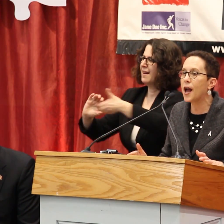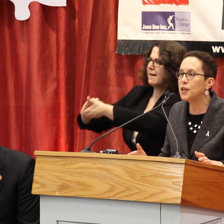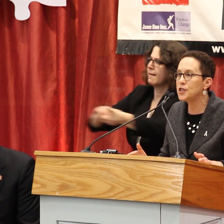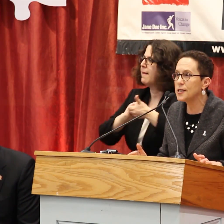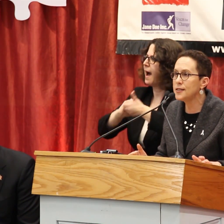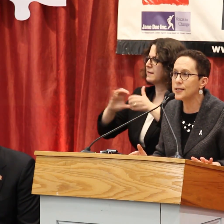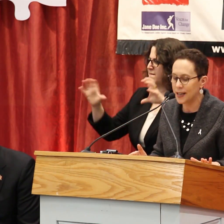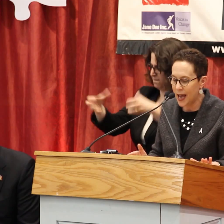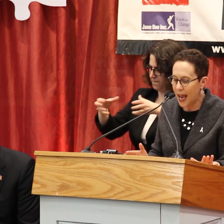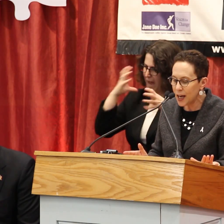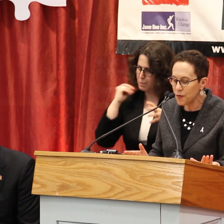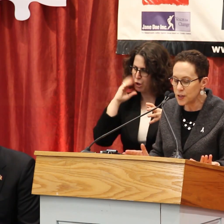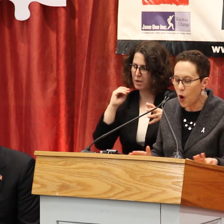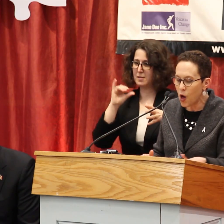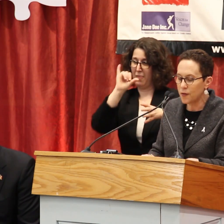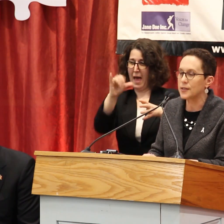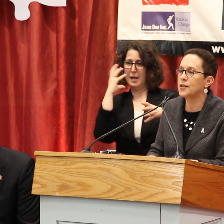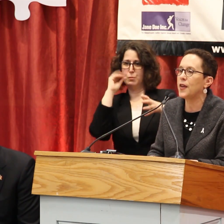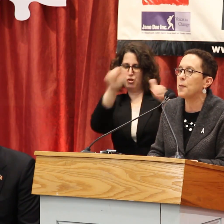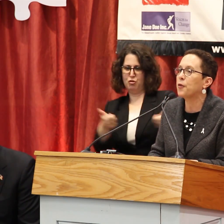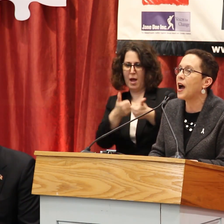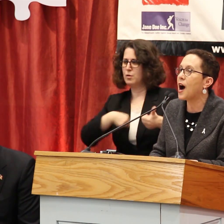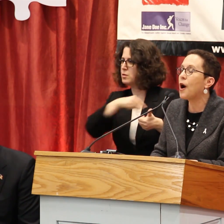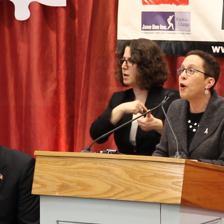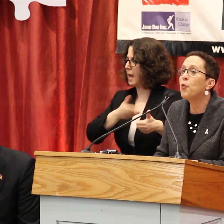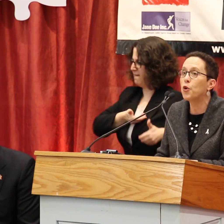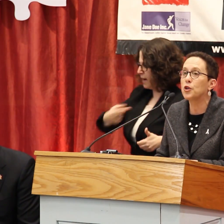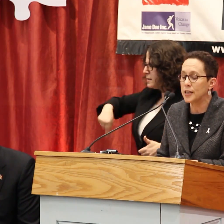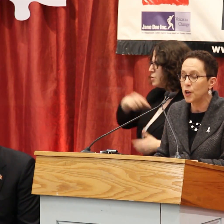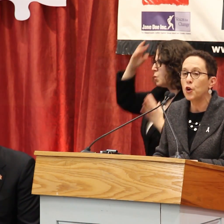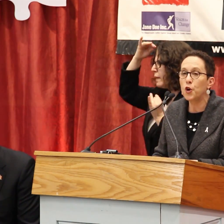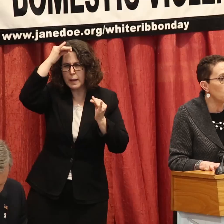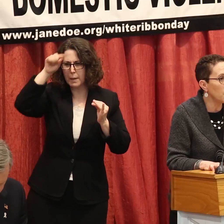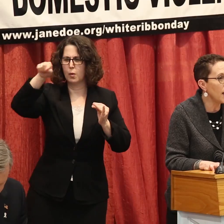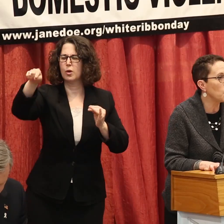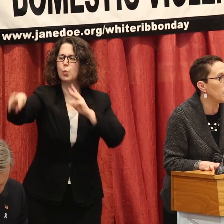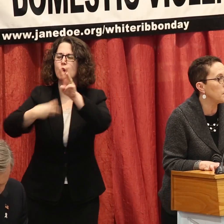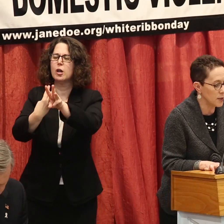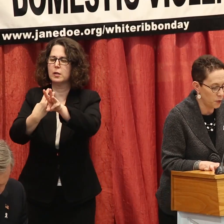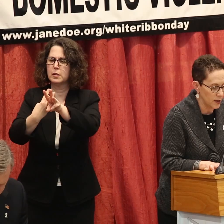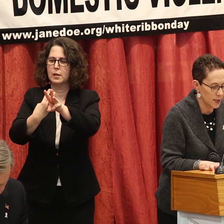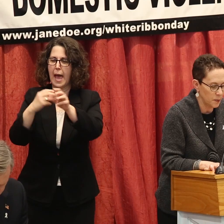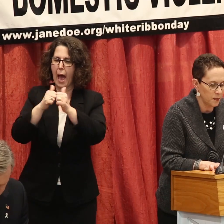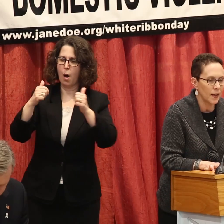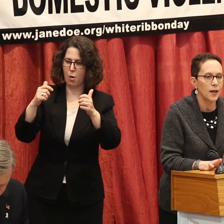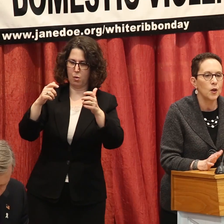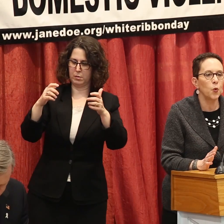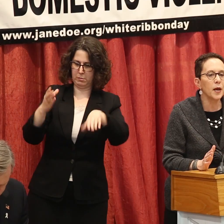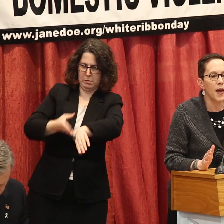that both challenges us and invites all of us to think about how the world could and will be different.